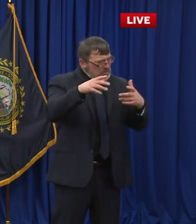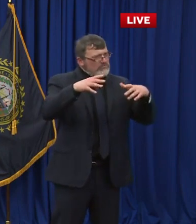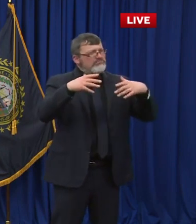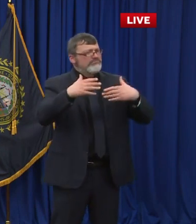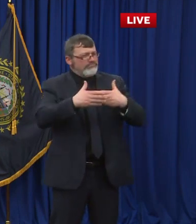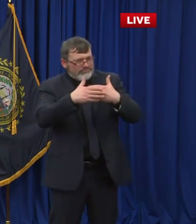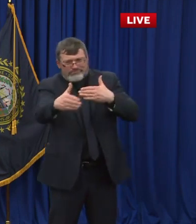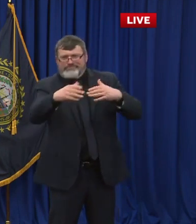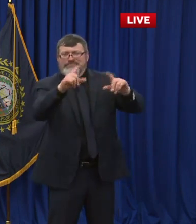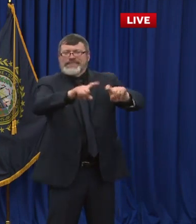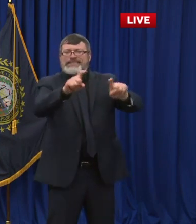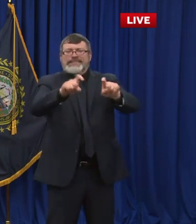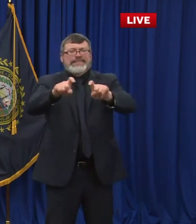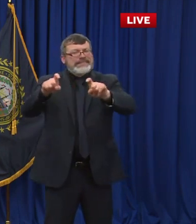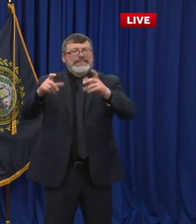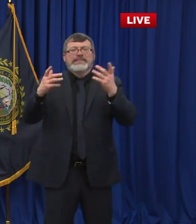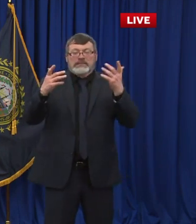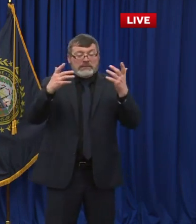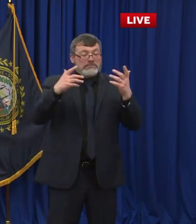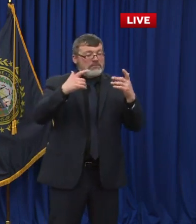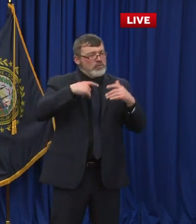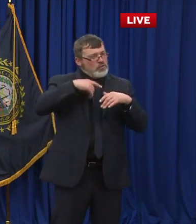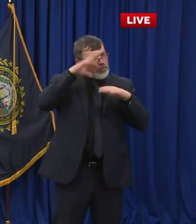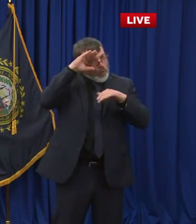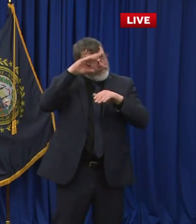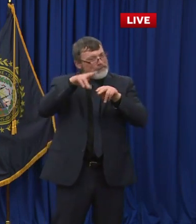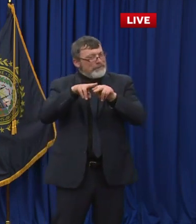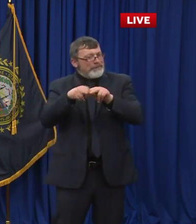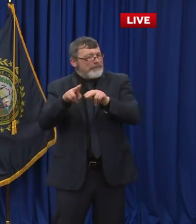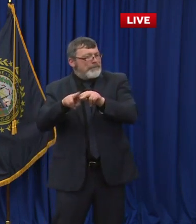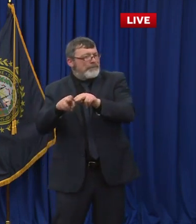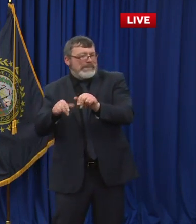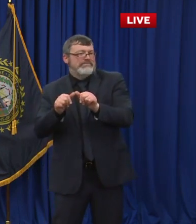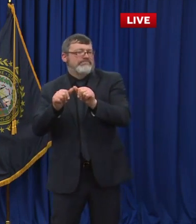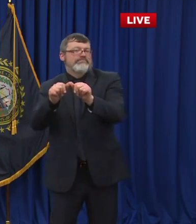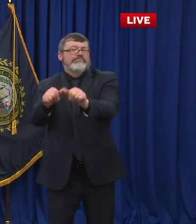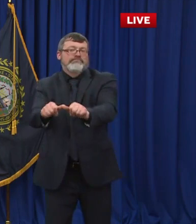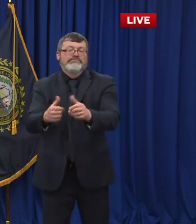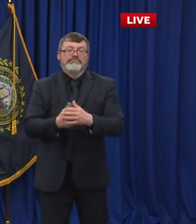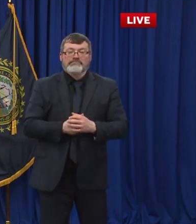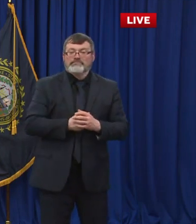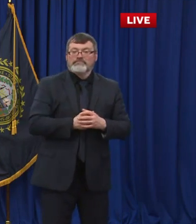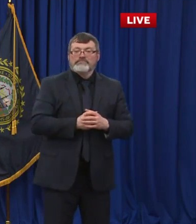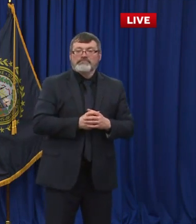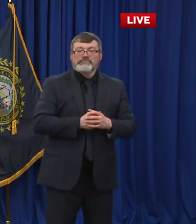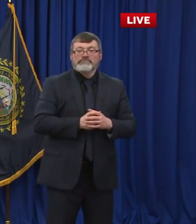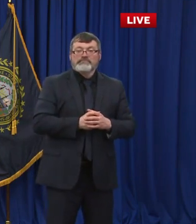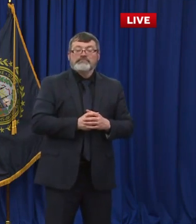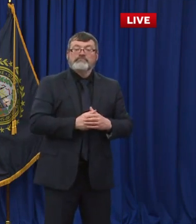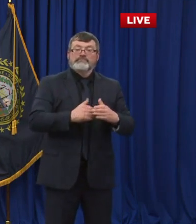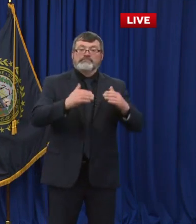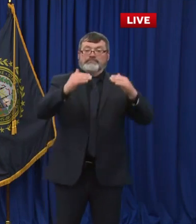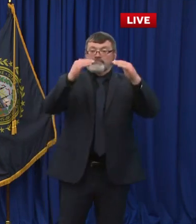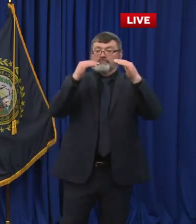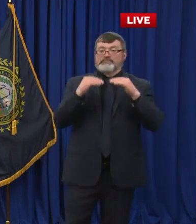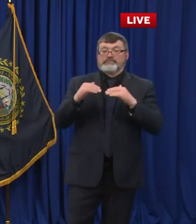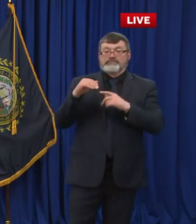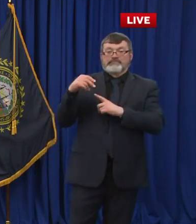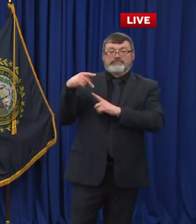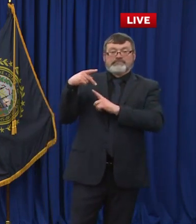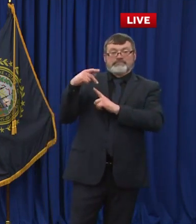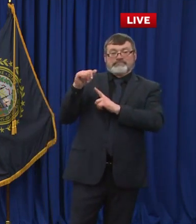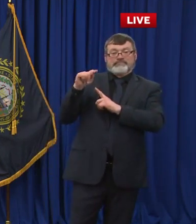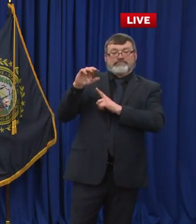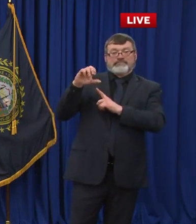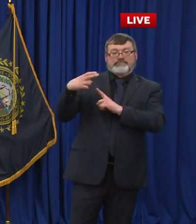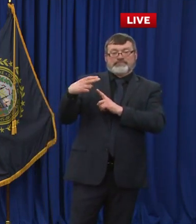hopefully get those numbers down. Thanks, Governor. The next question comes from Tony Schinella with Patch. Tony, please